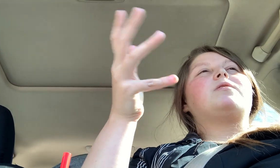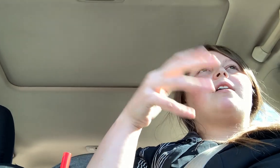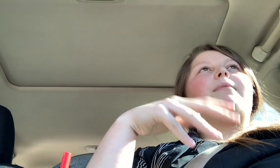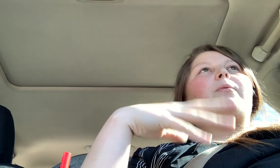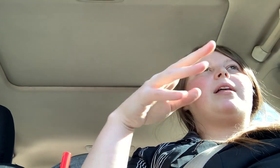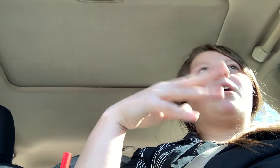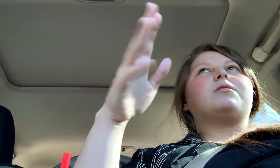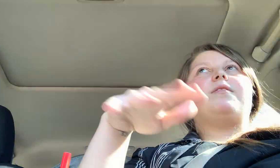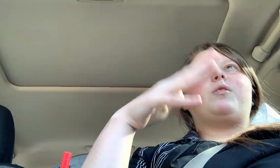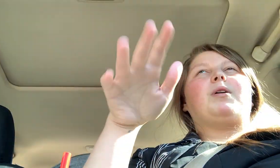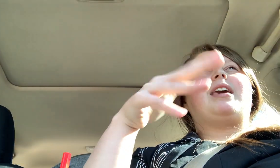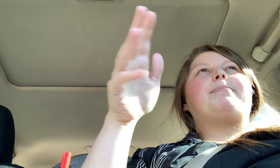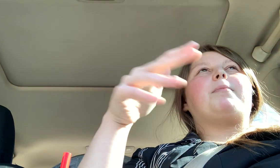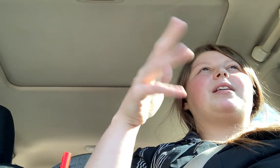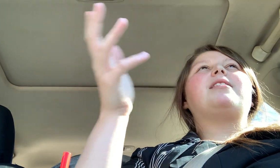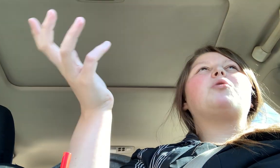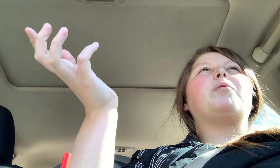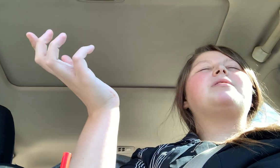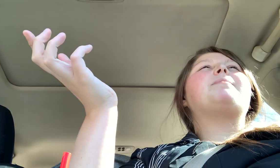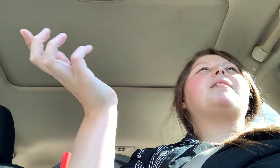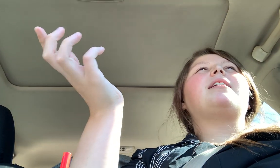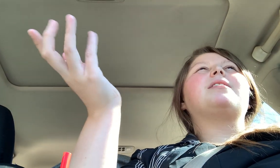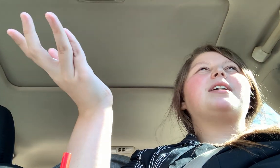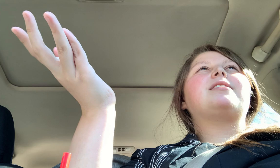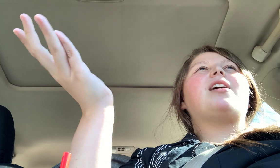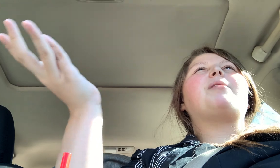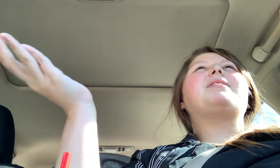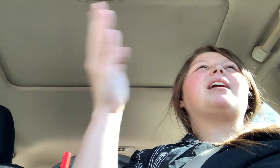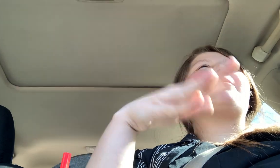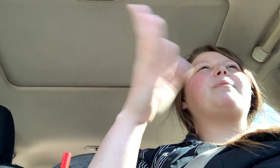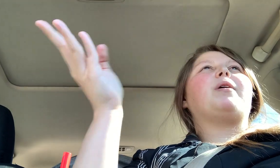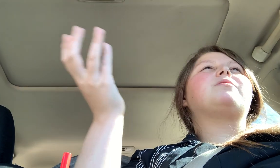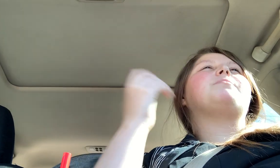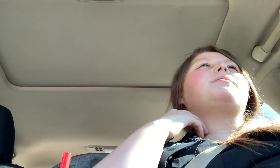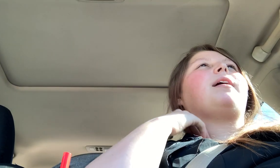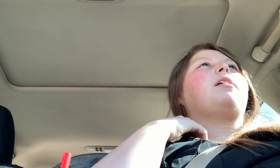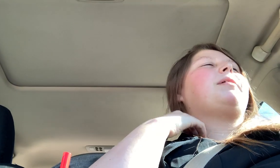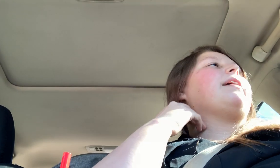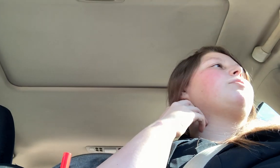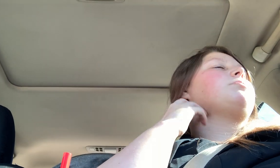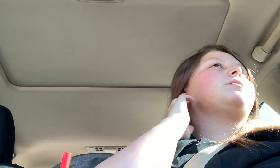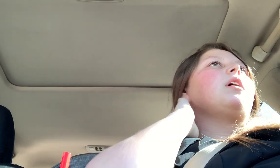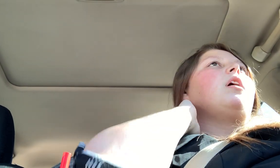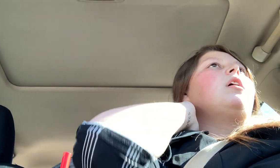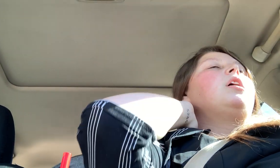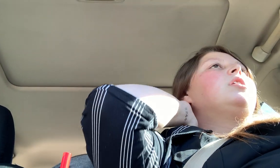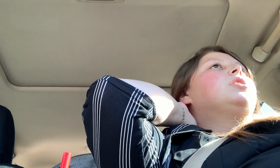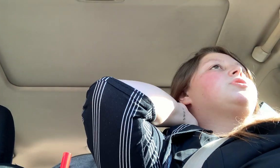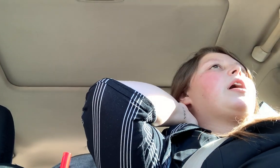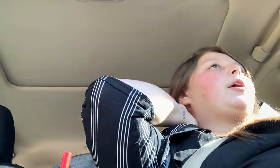of my weight loss if you want to keep up with it. Typically on TikTok, but then I repost them to my other platforms. So